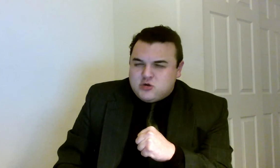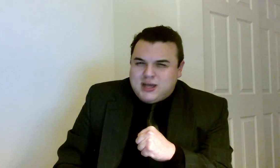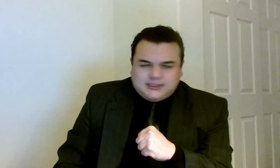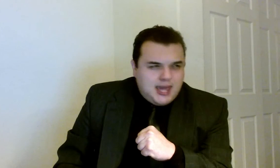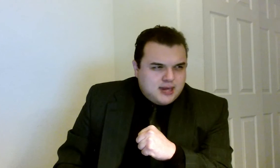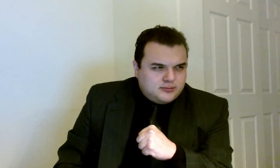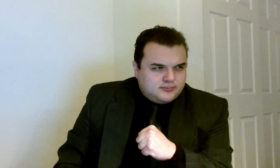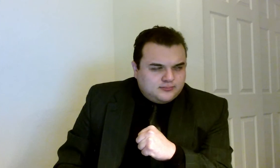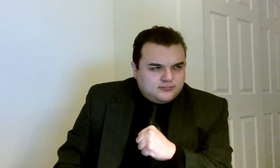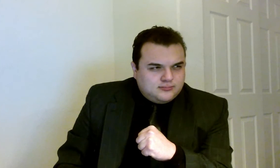USA.